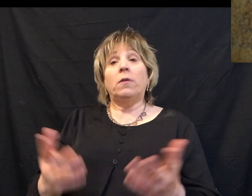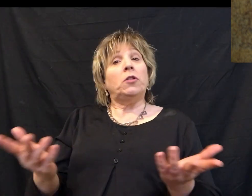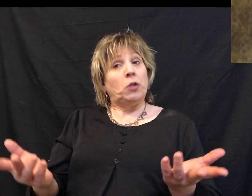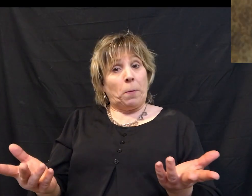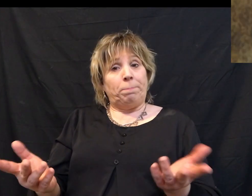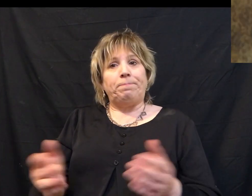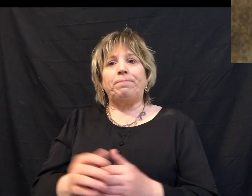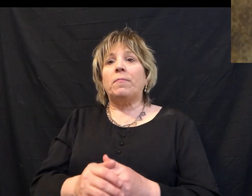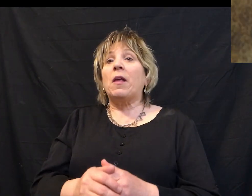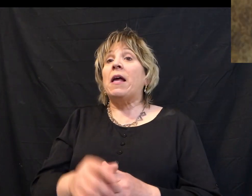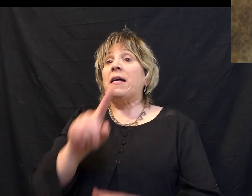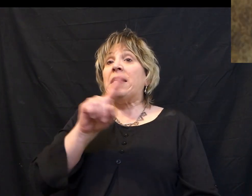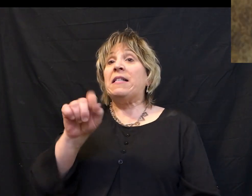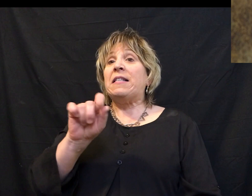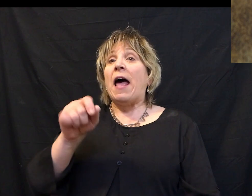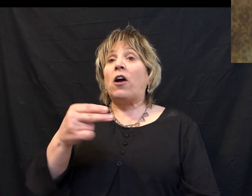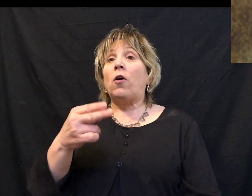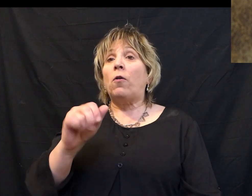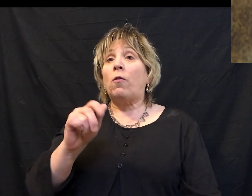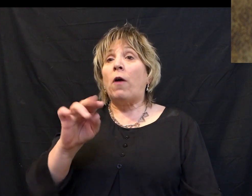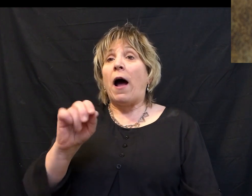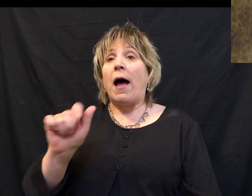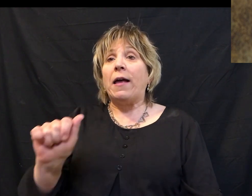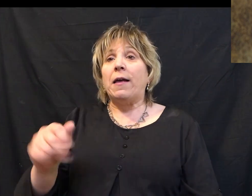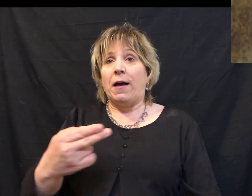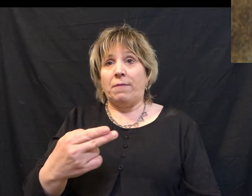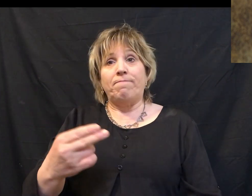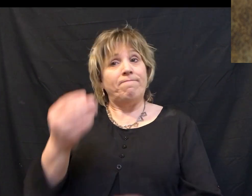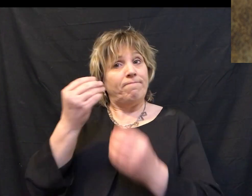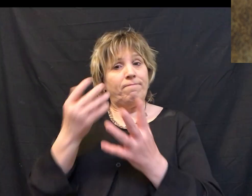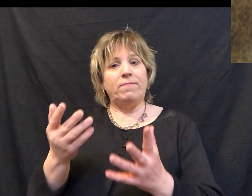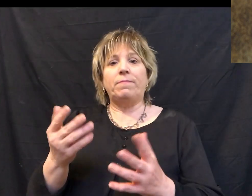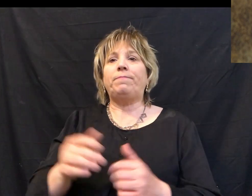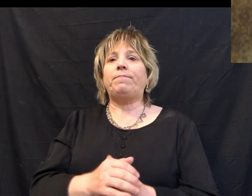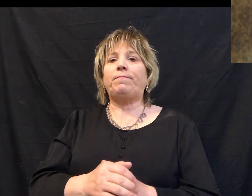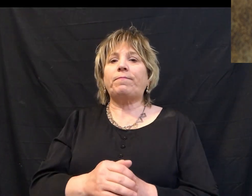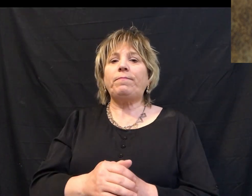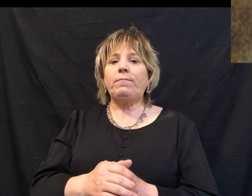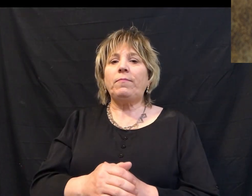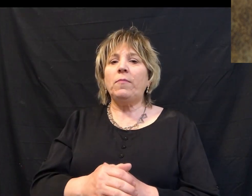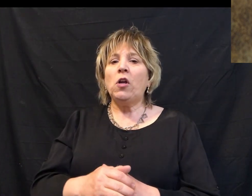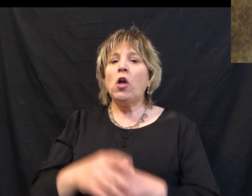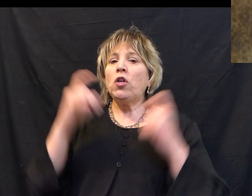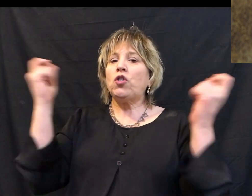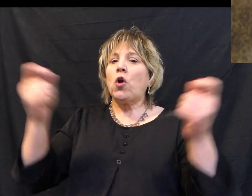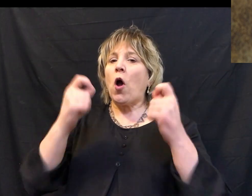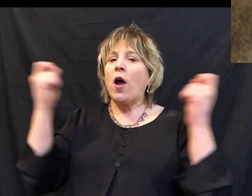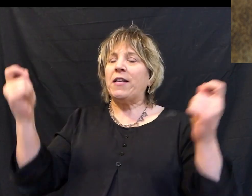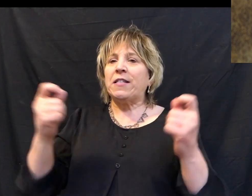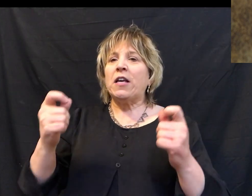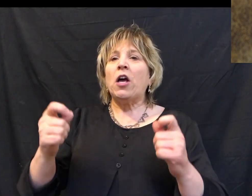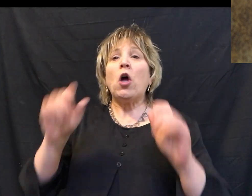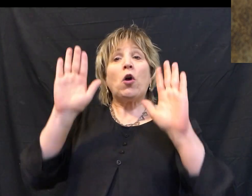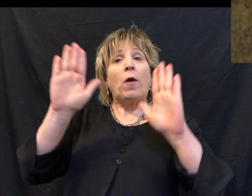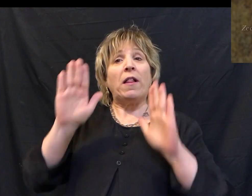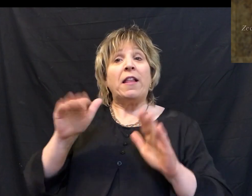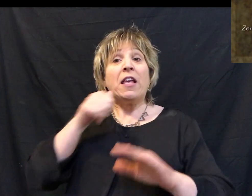Well, let's revisit what the prophet Zechariah said of this poignant moment. He said, Rejoice